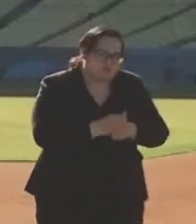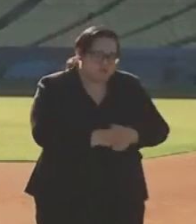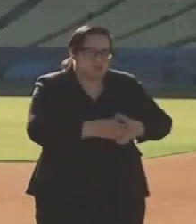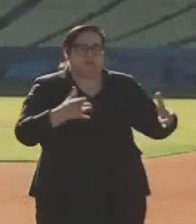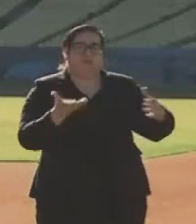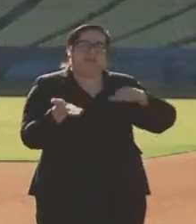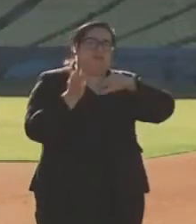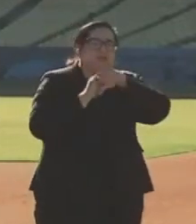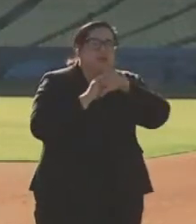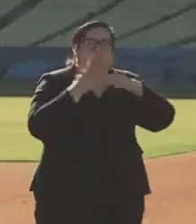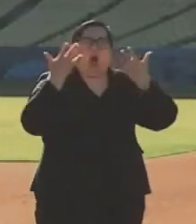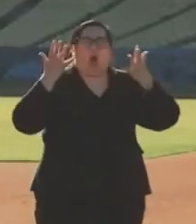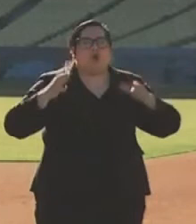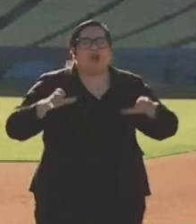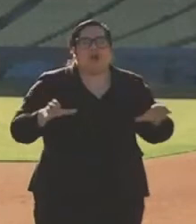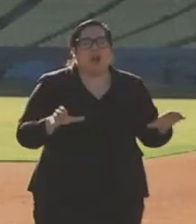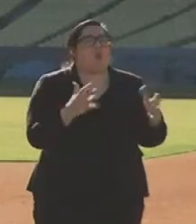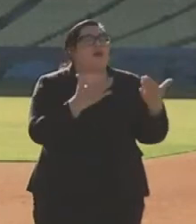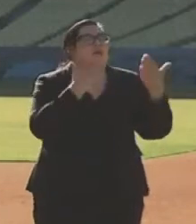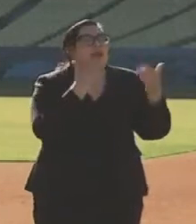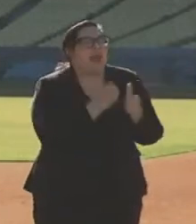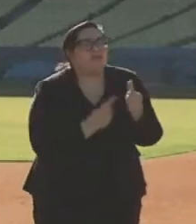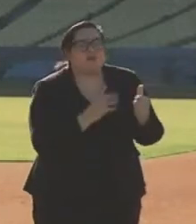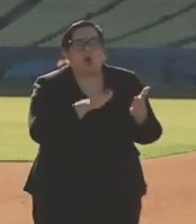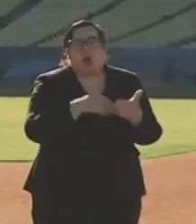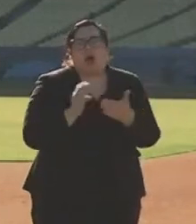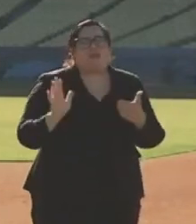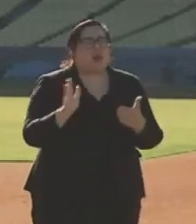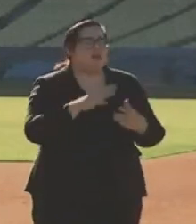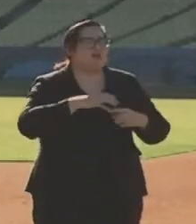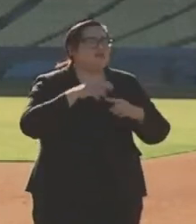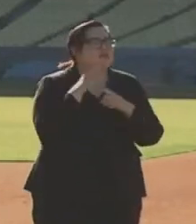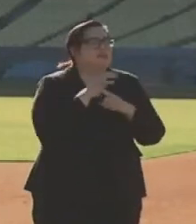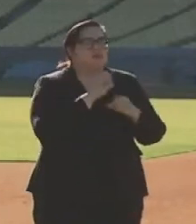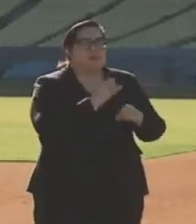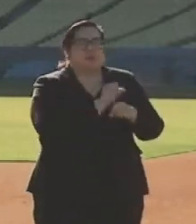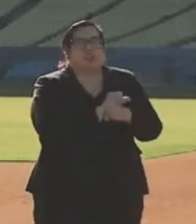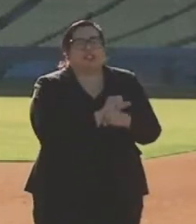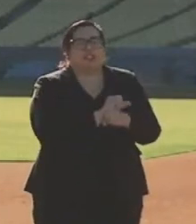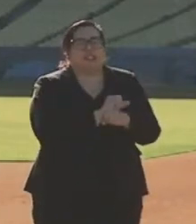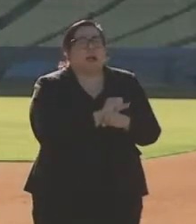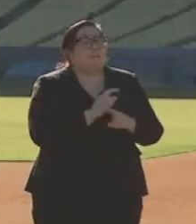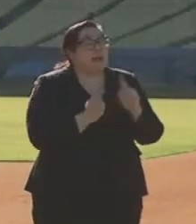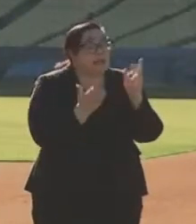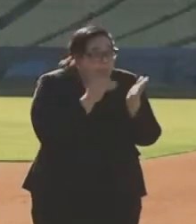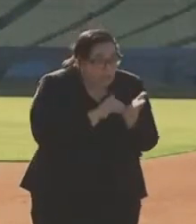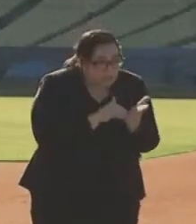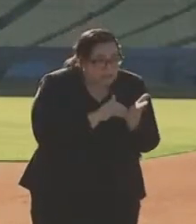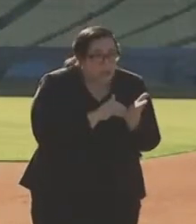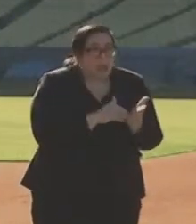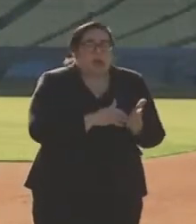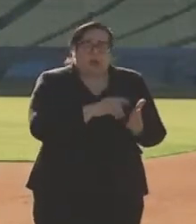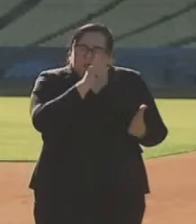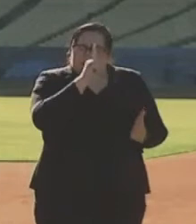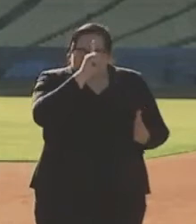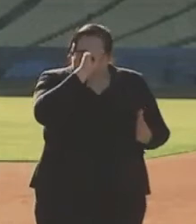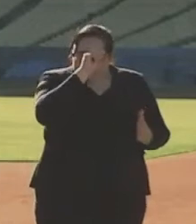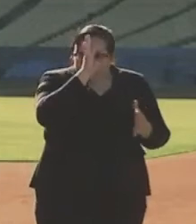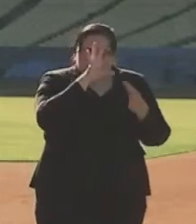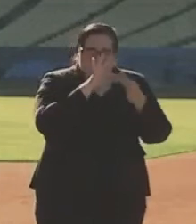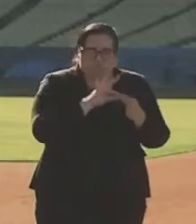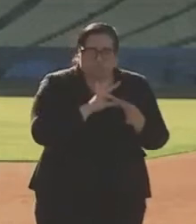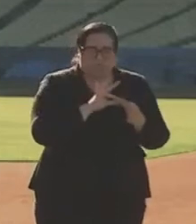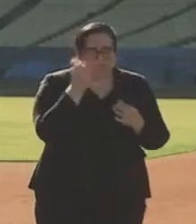underway. And I just want to thank everybody for all their extraordinary work. But again, mindful always